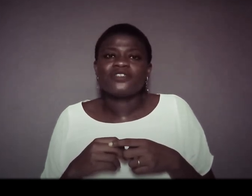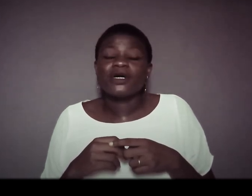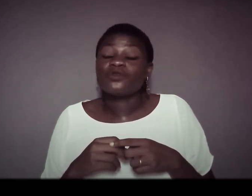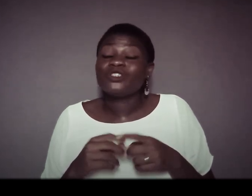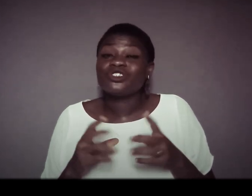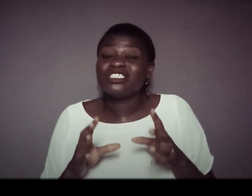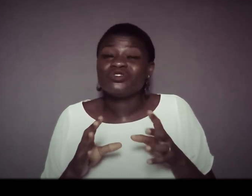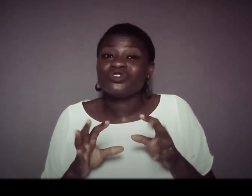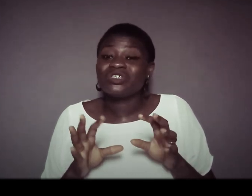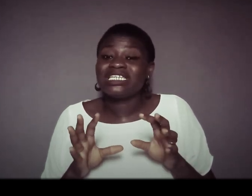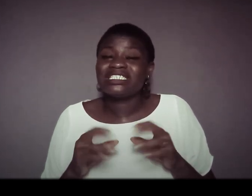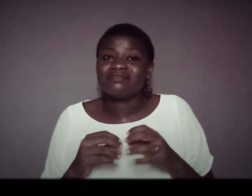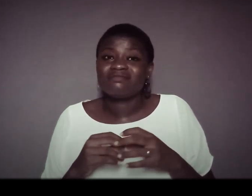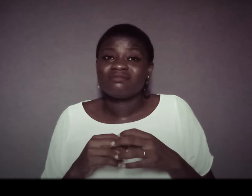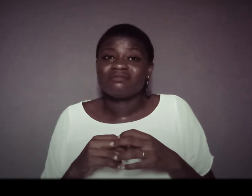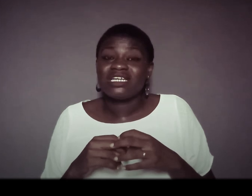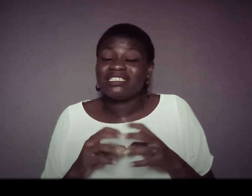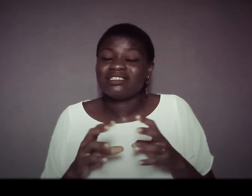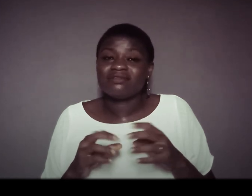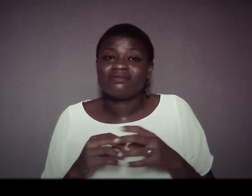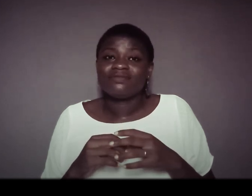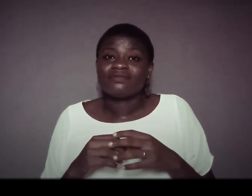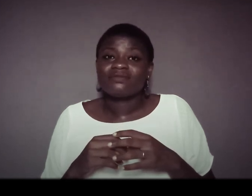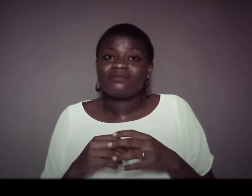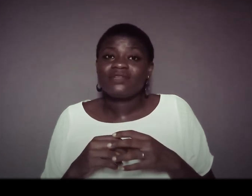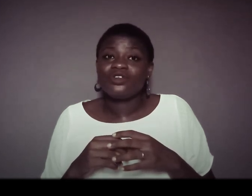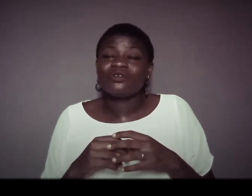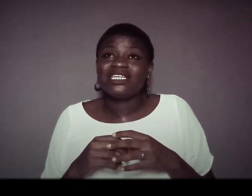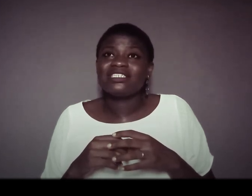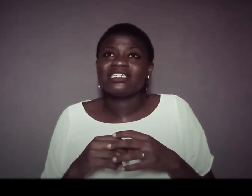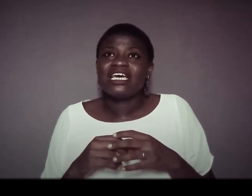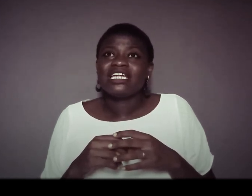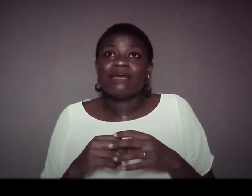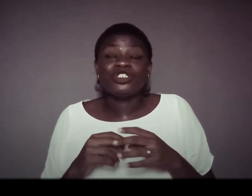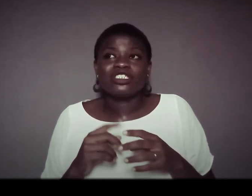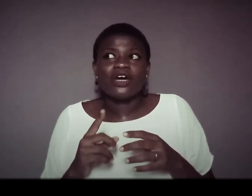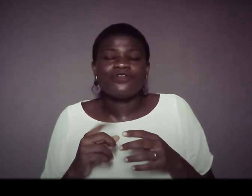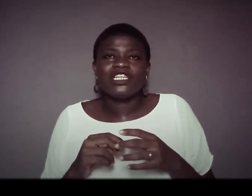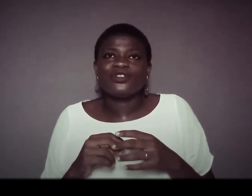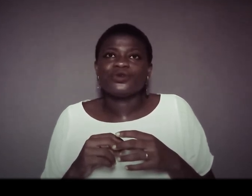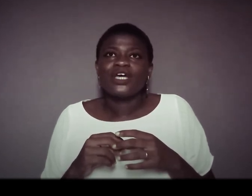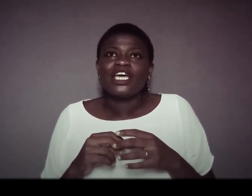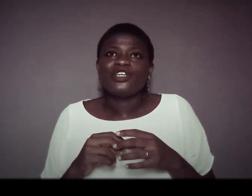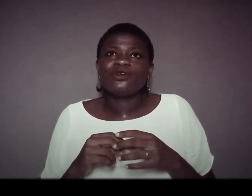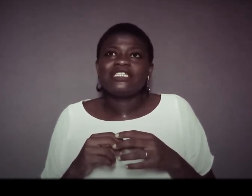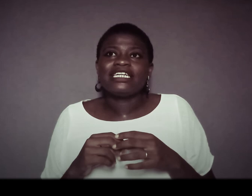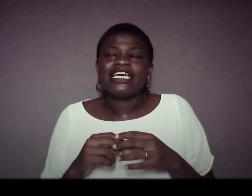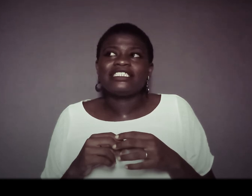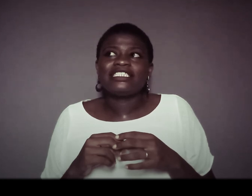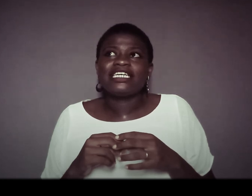spouse what you just need to do so listen listen listen let me just delve a little you know there there is this thing